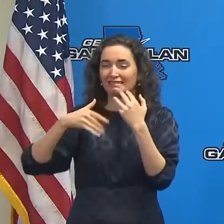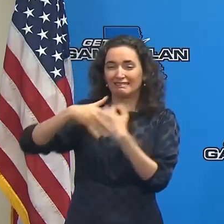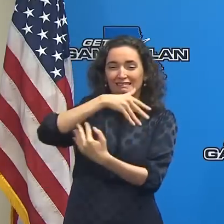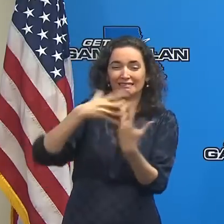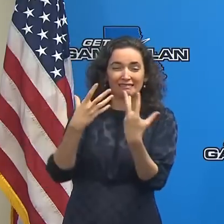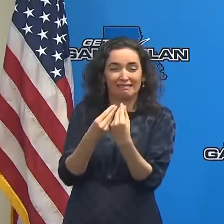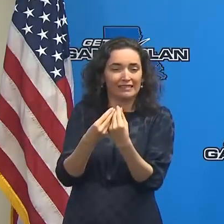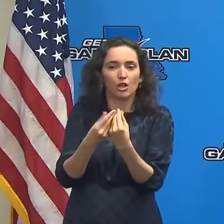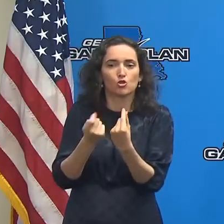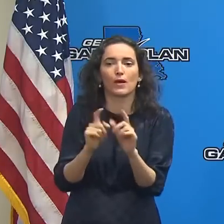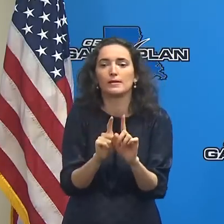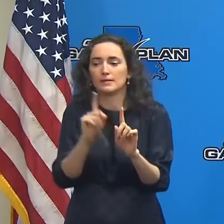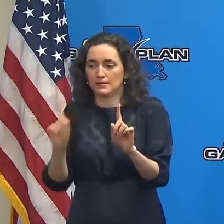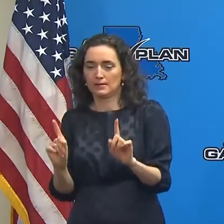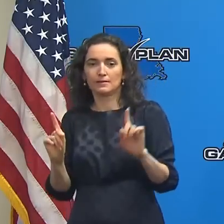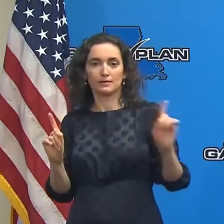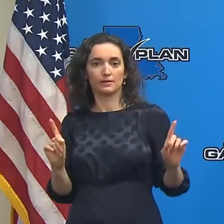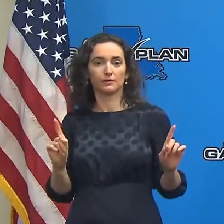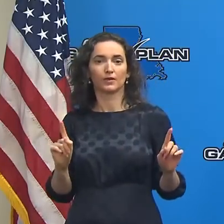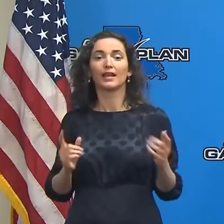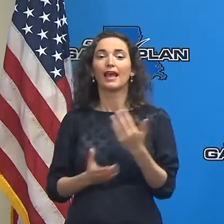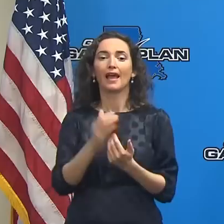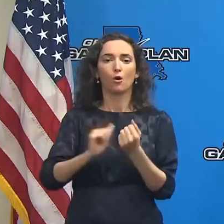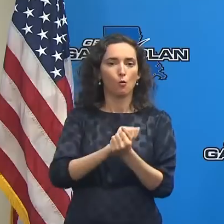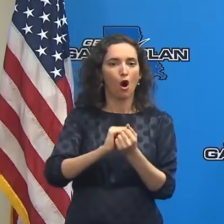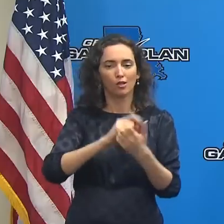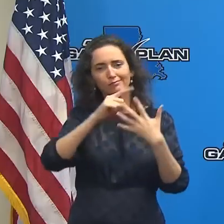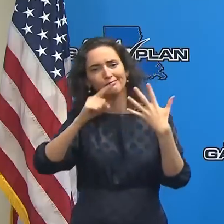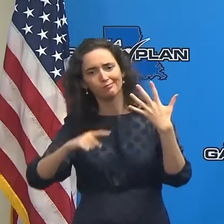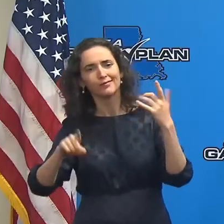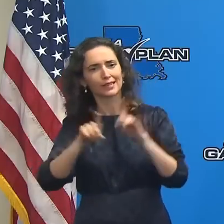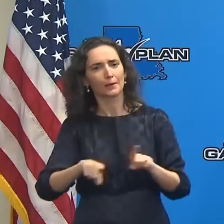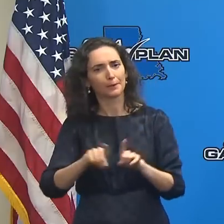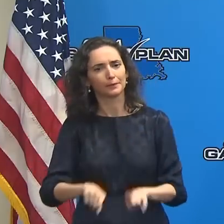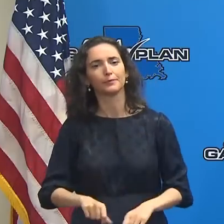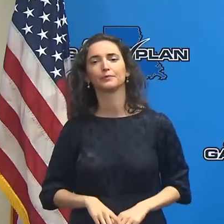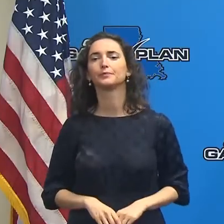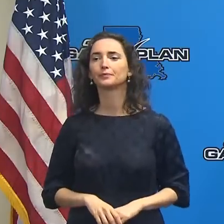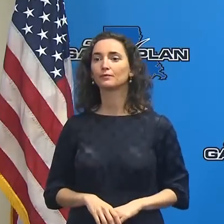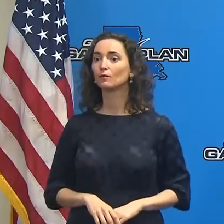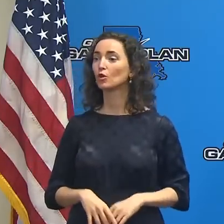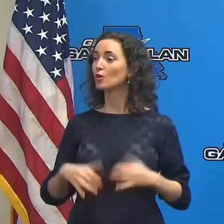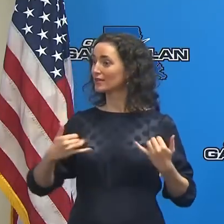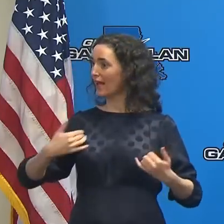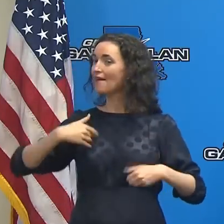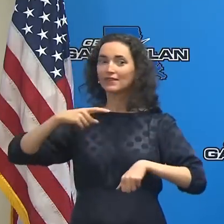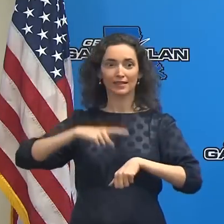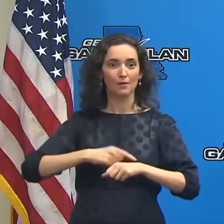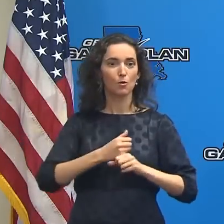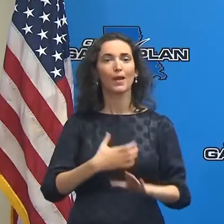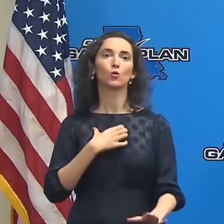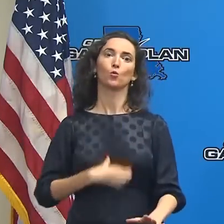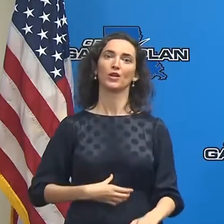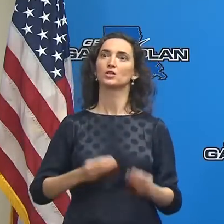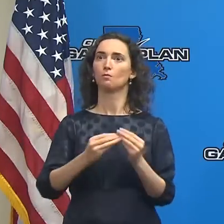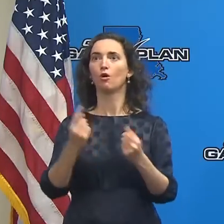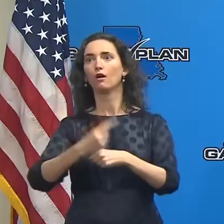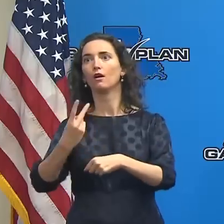wash your hands and so forth. So we have some time to prepare, not as much as we would like,